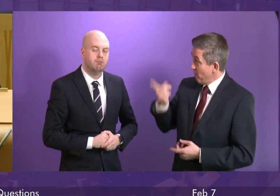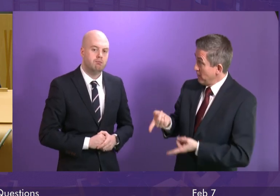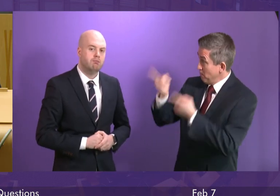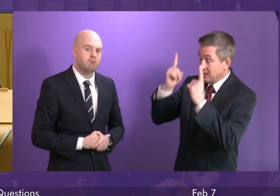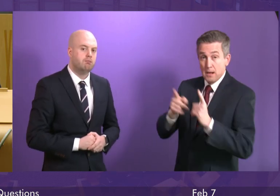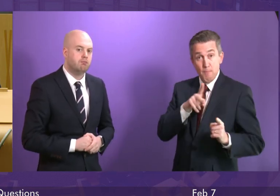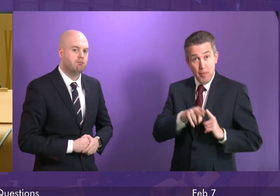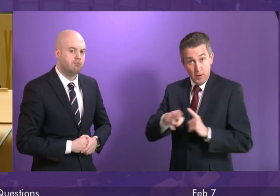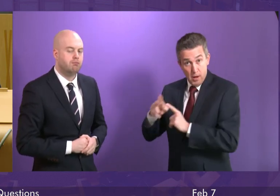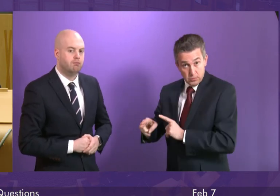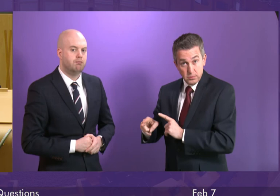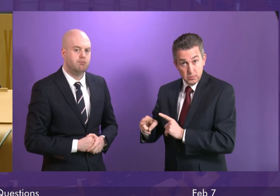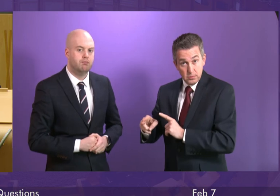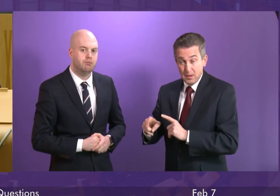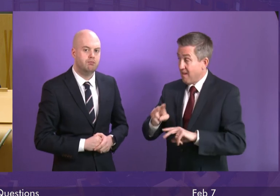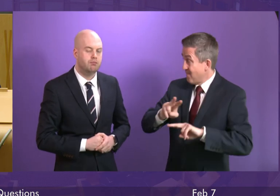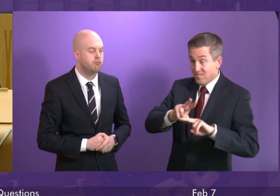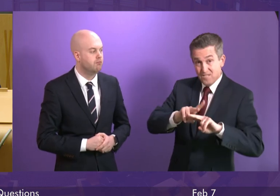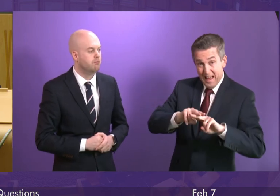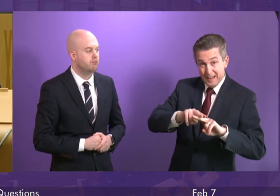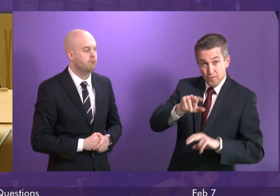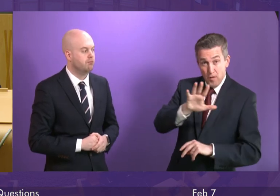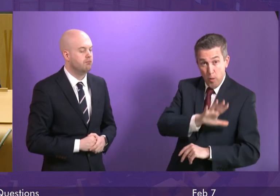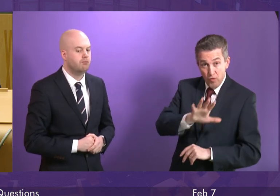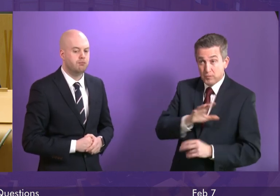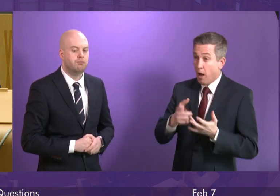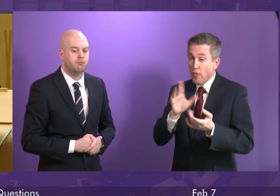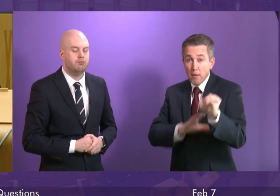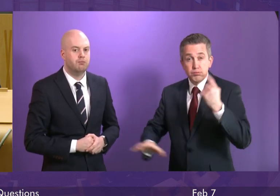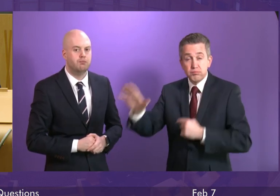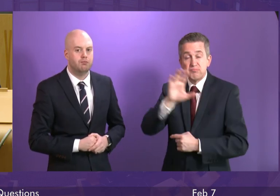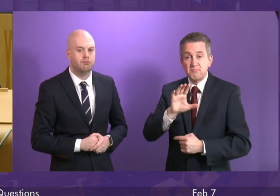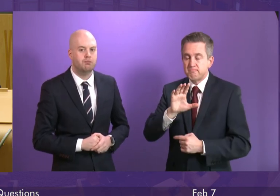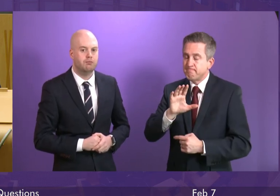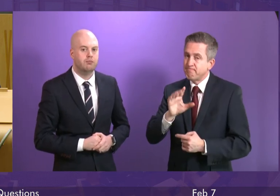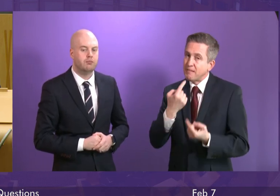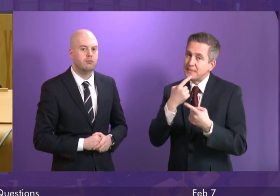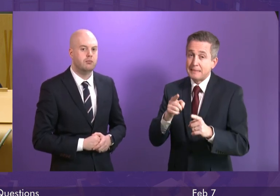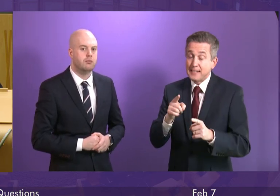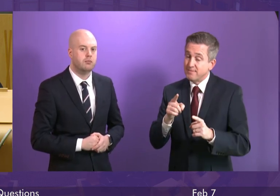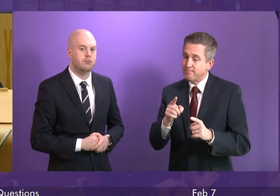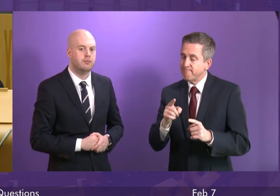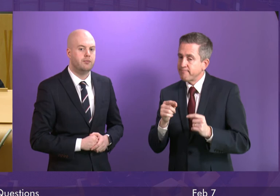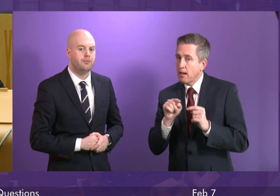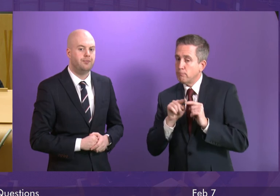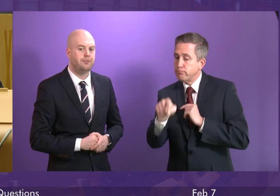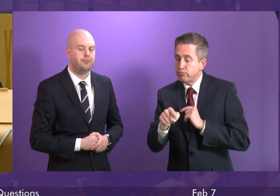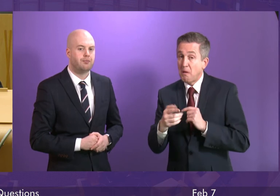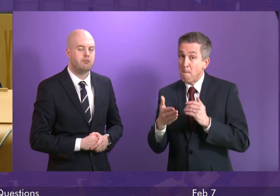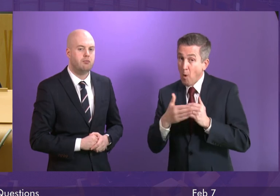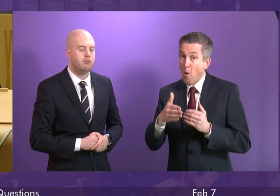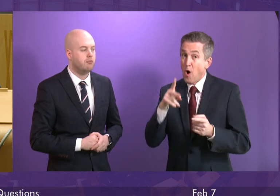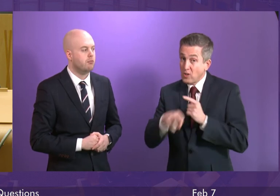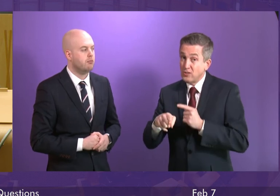that The reality is that Fyfe and many other local authorities are clear that they will have to cut further for their education